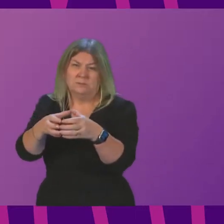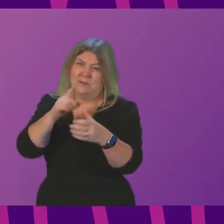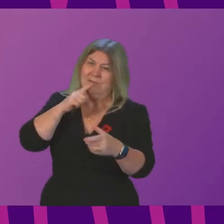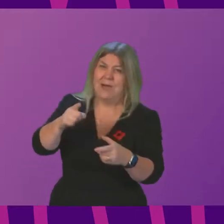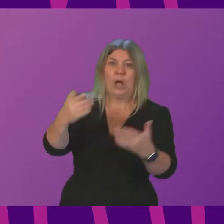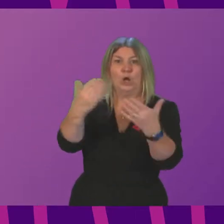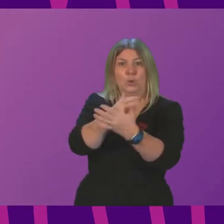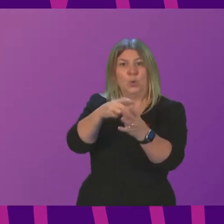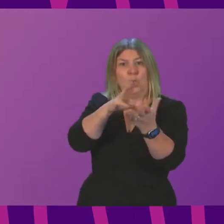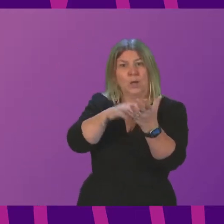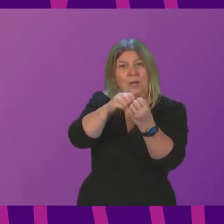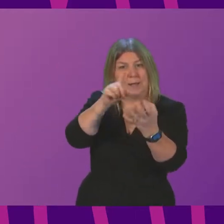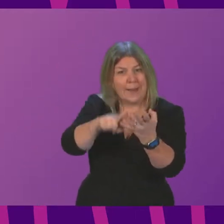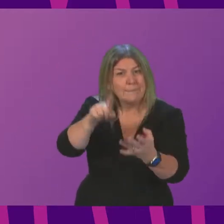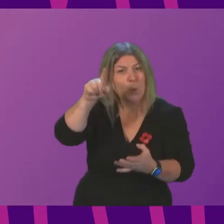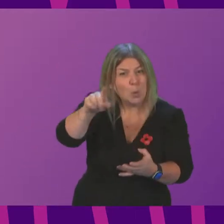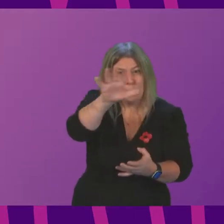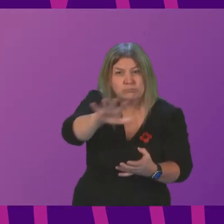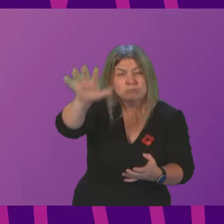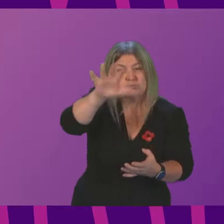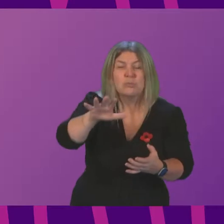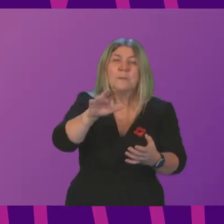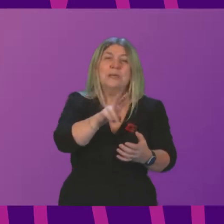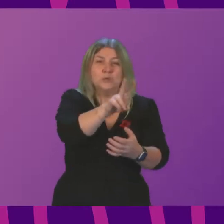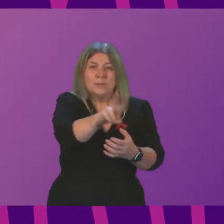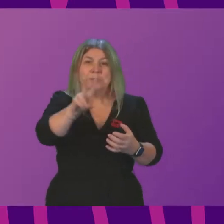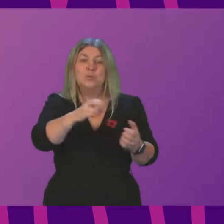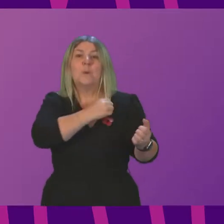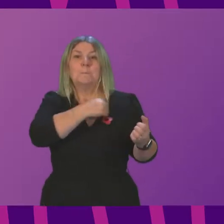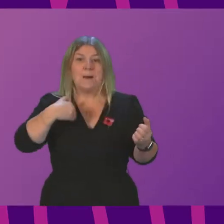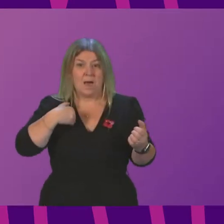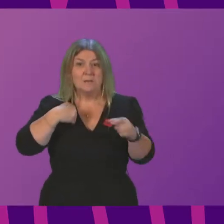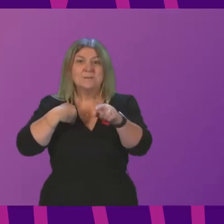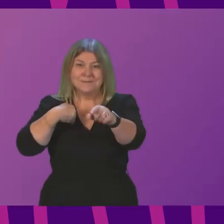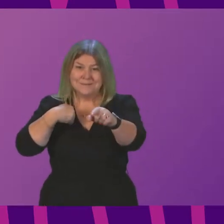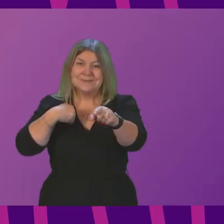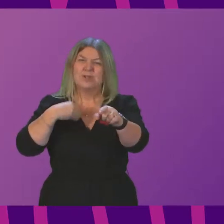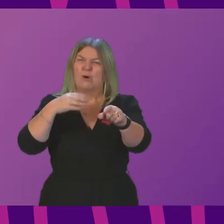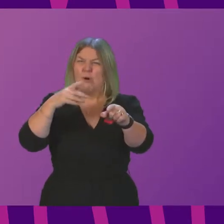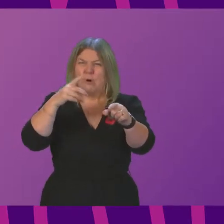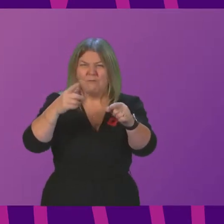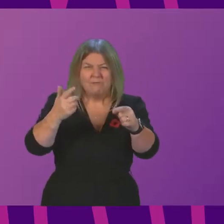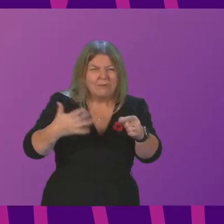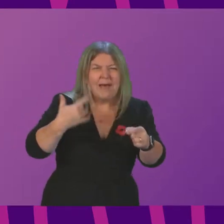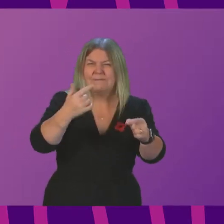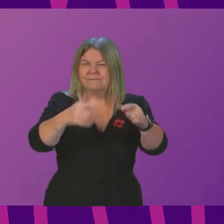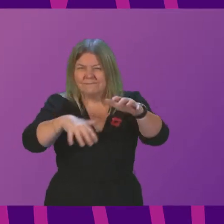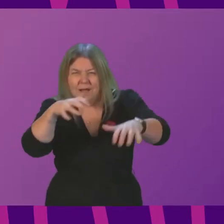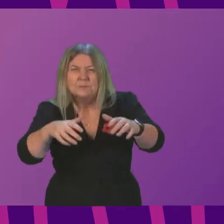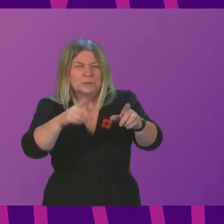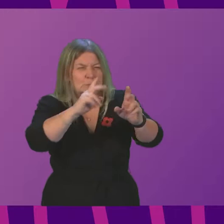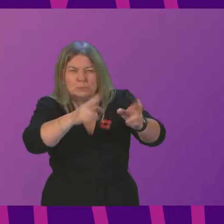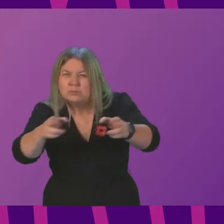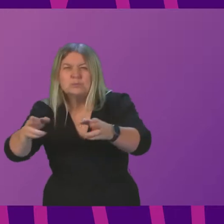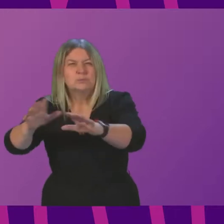22 miles of UK marine protected area and threaten hundreds of rare and ancient species